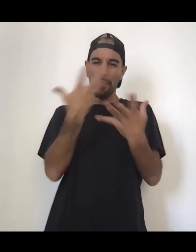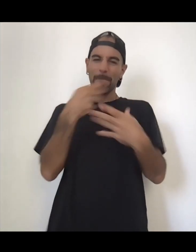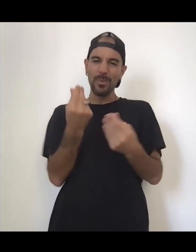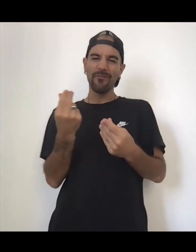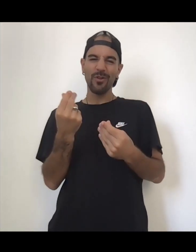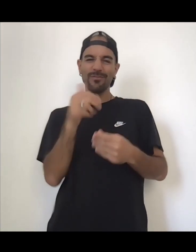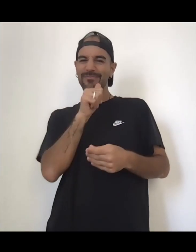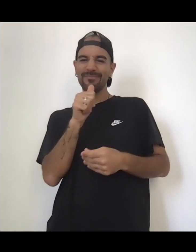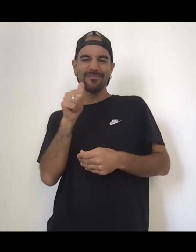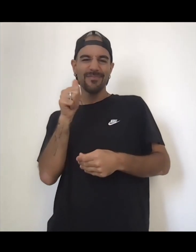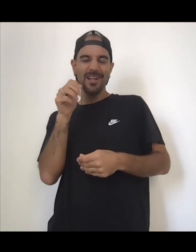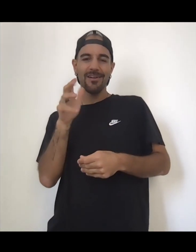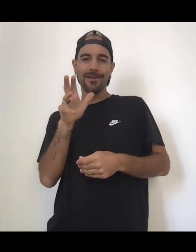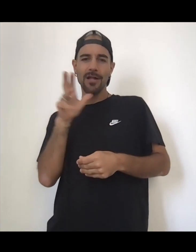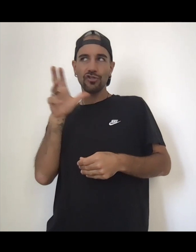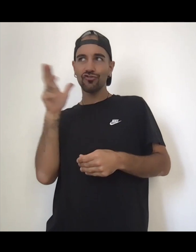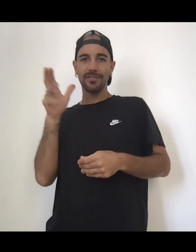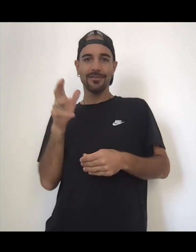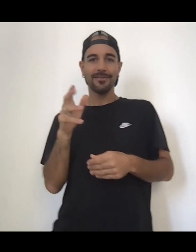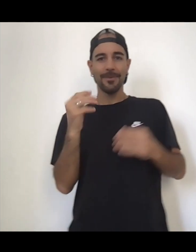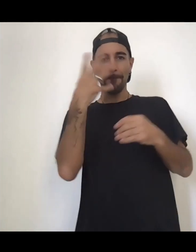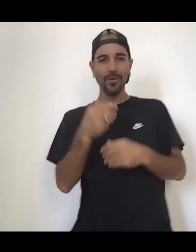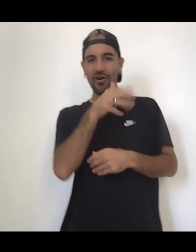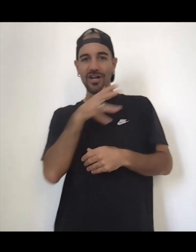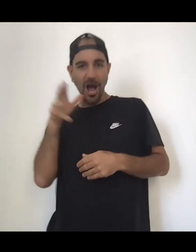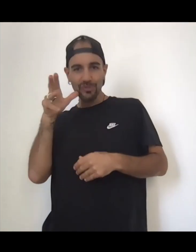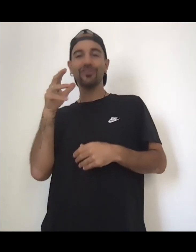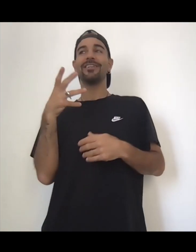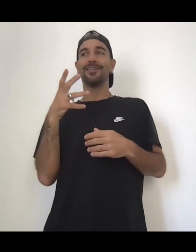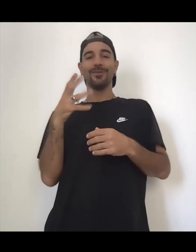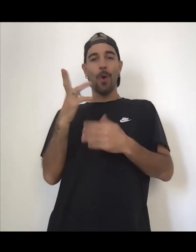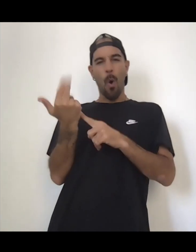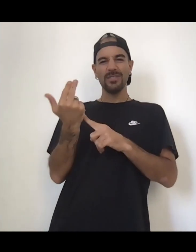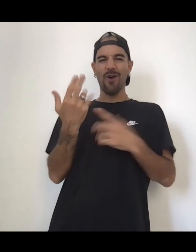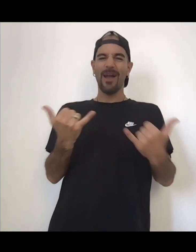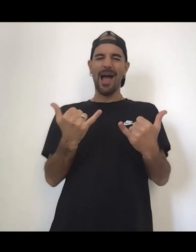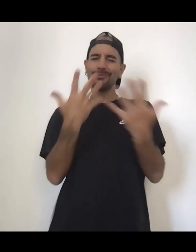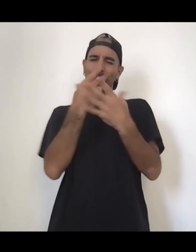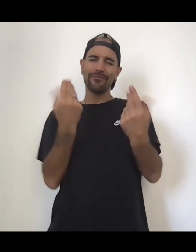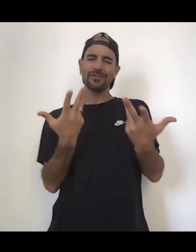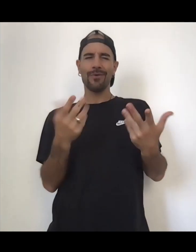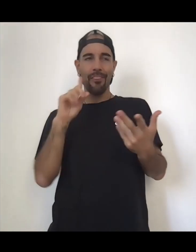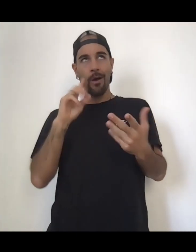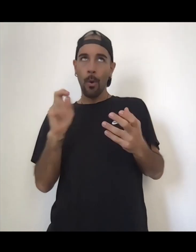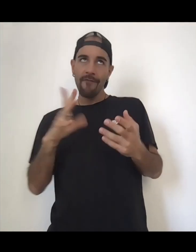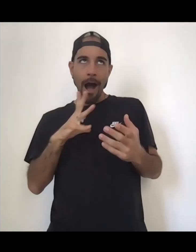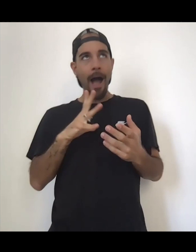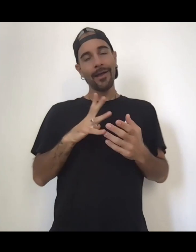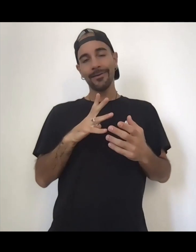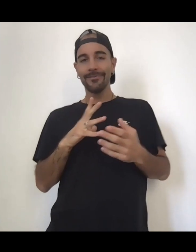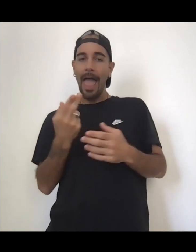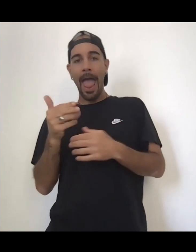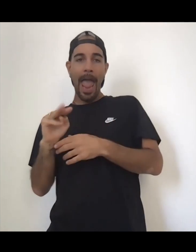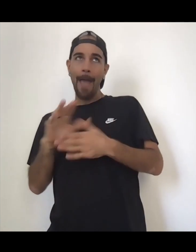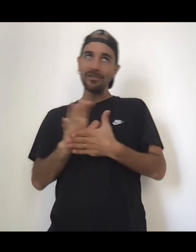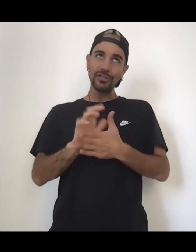guys the universe will arrange and rearrange things to match your new vibration and that means you have to let go